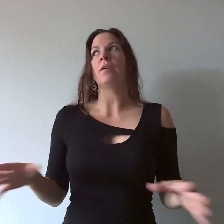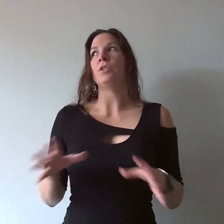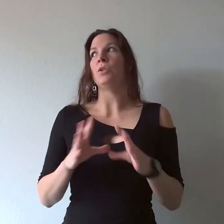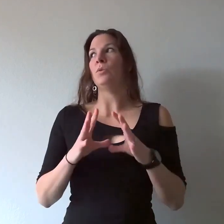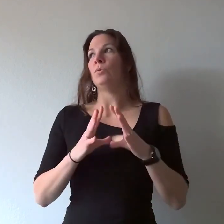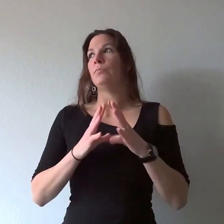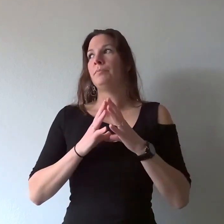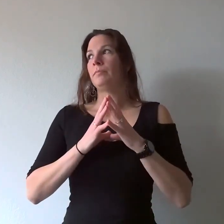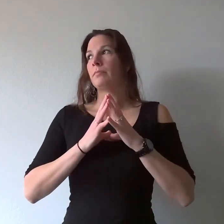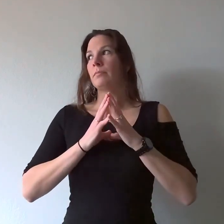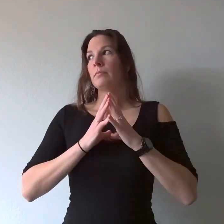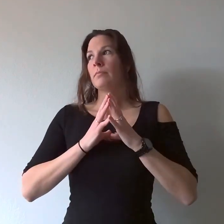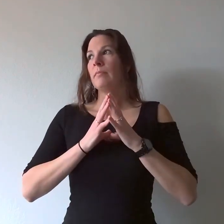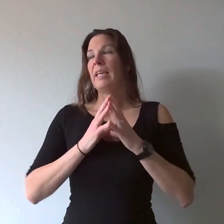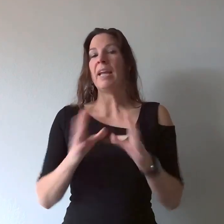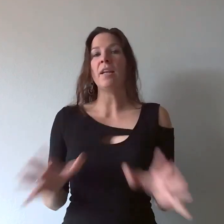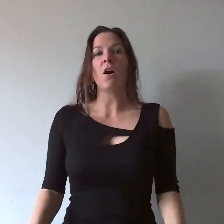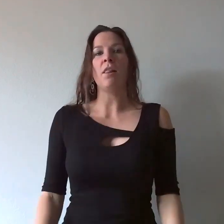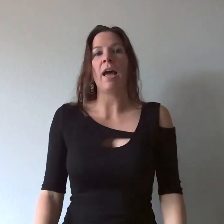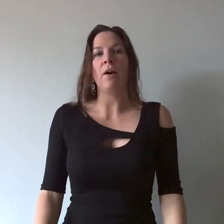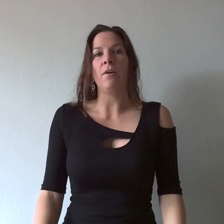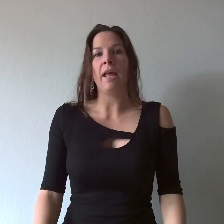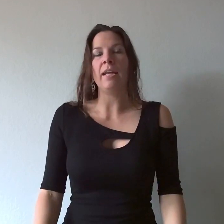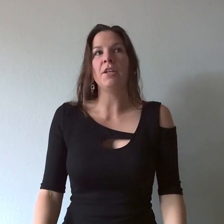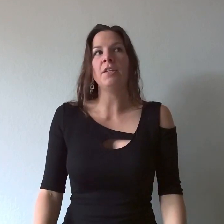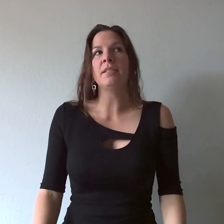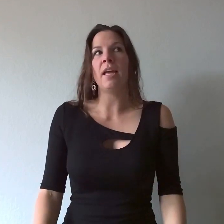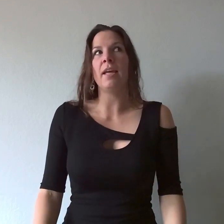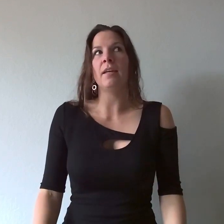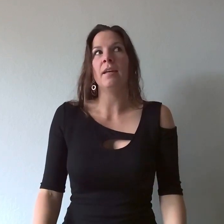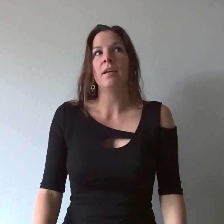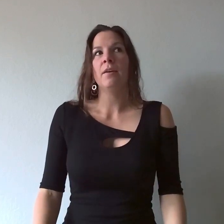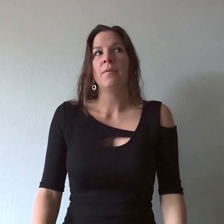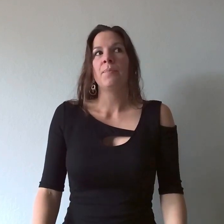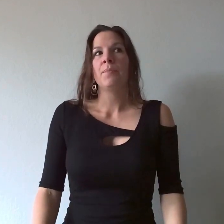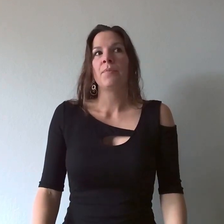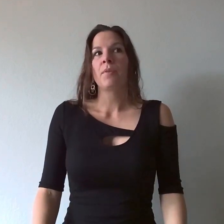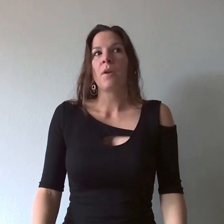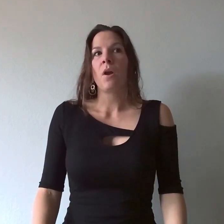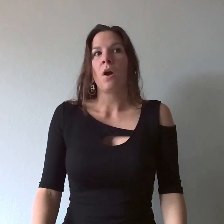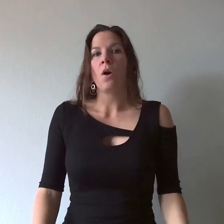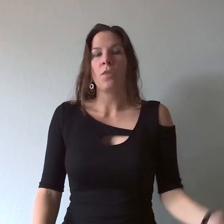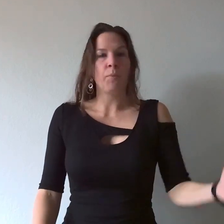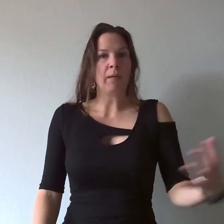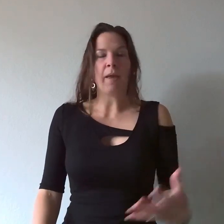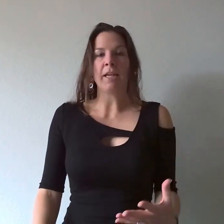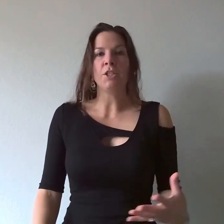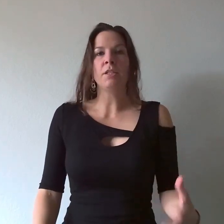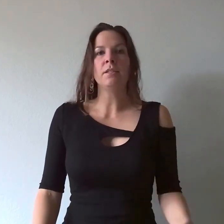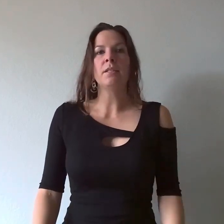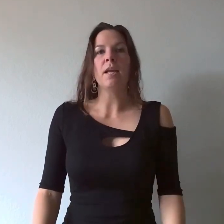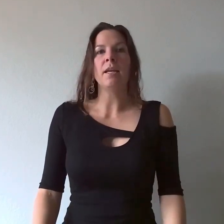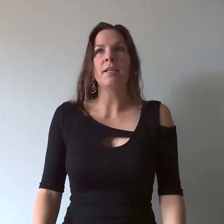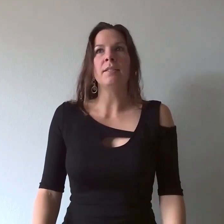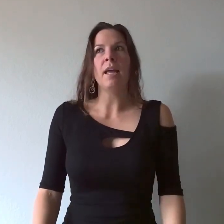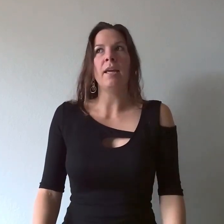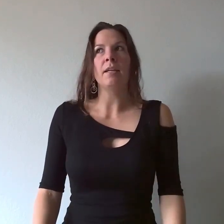you get it all out and it could take three pages it could take